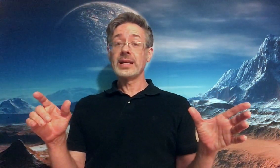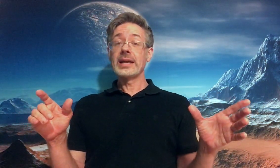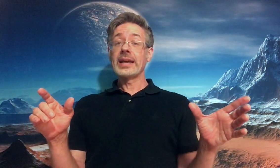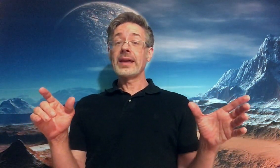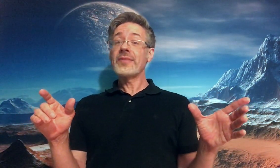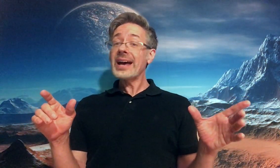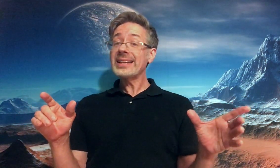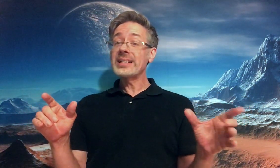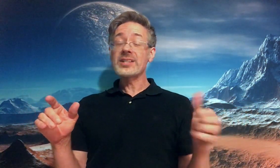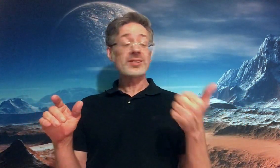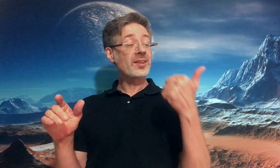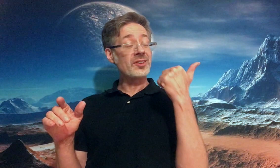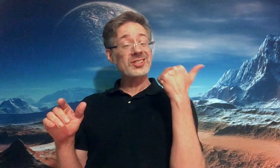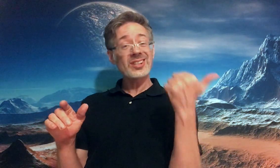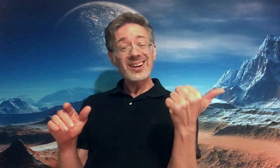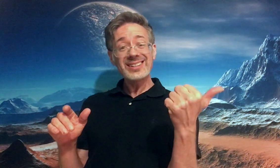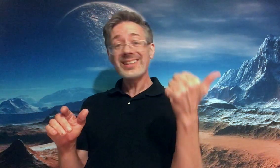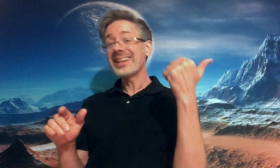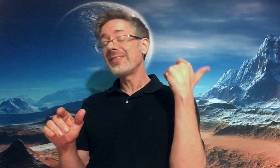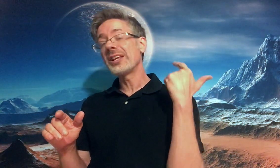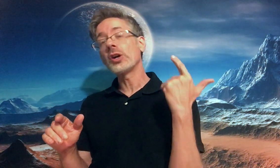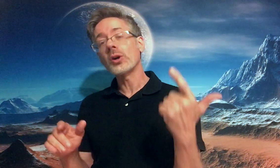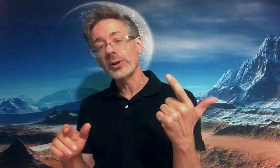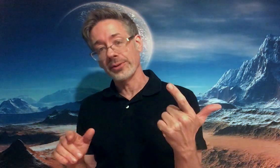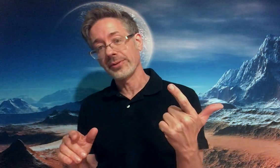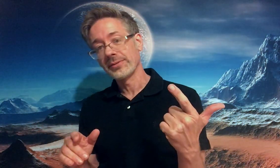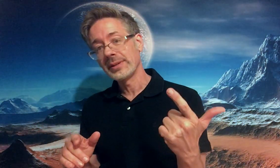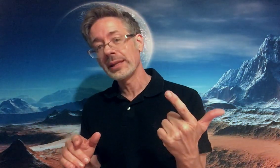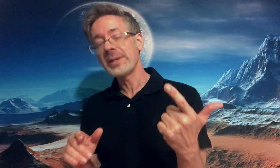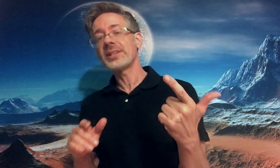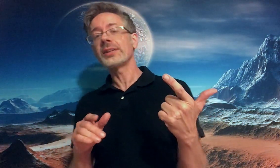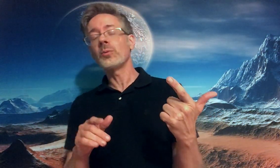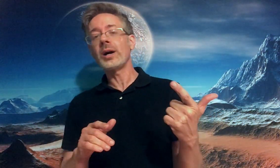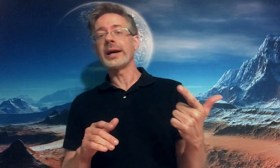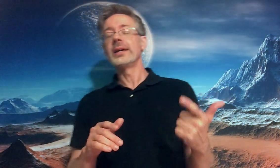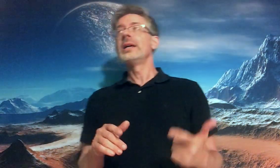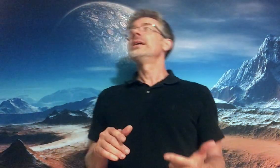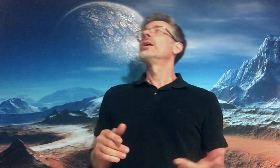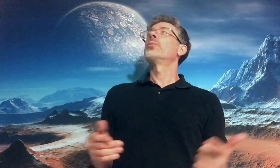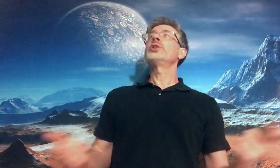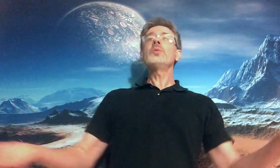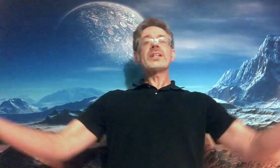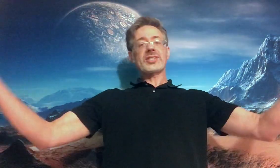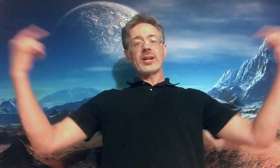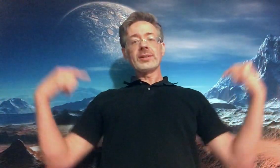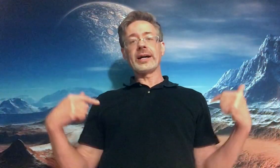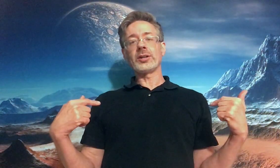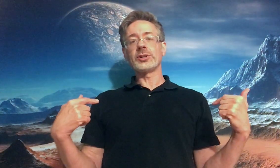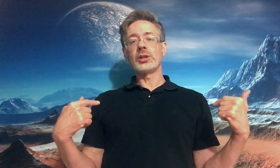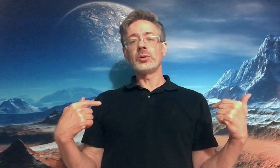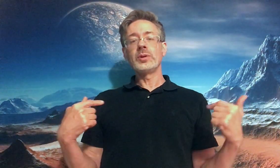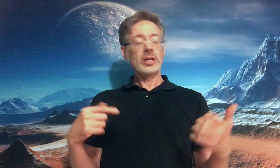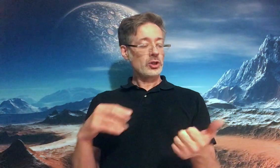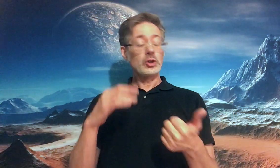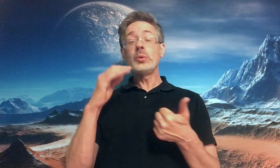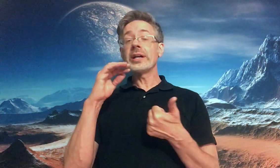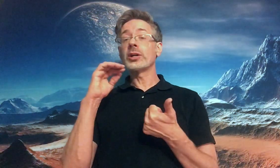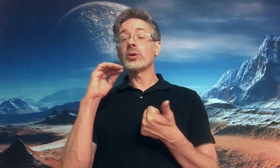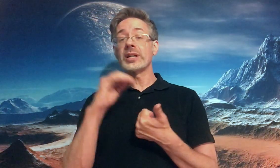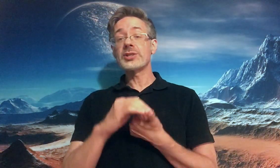And that is the sun and the earth. And let me tell you why. When you get sunlight on you, you increase